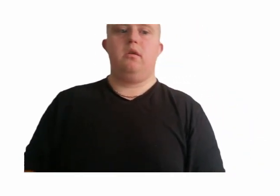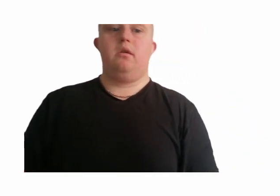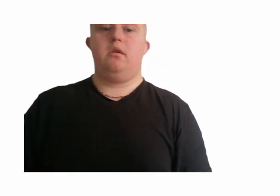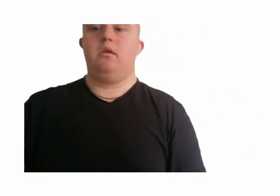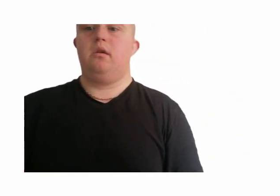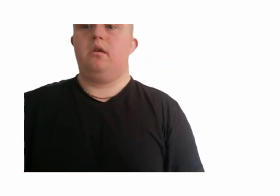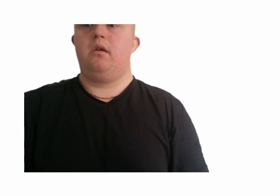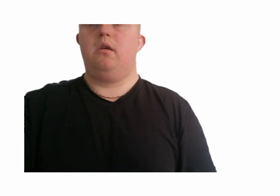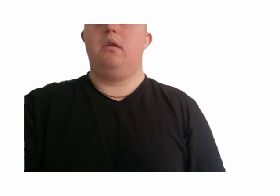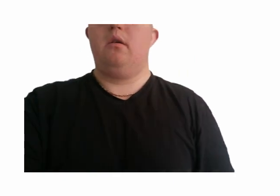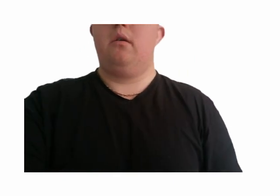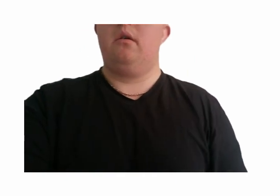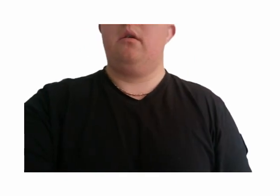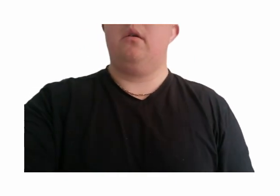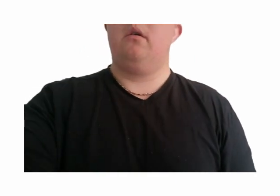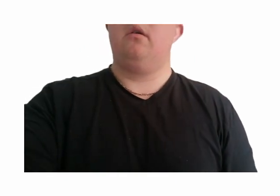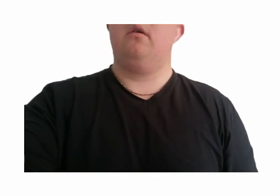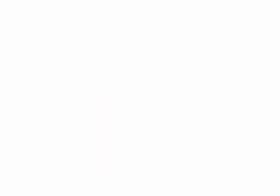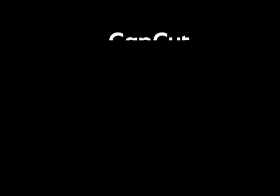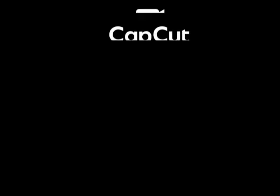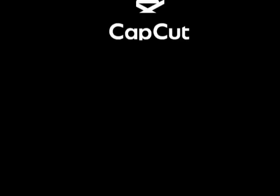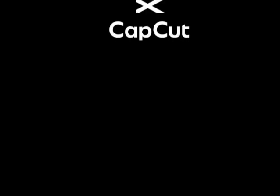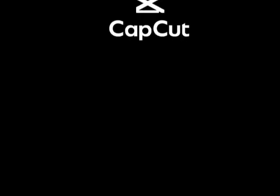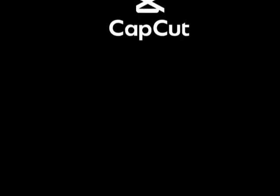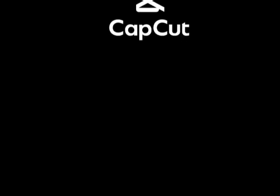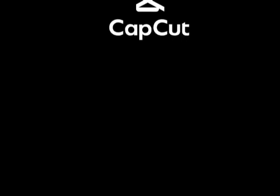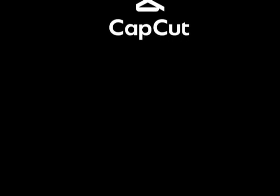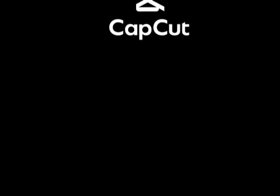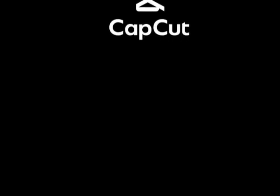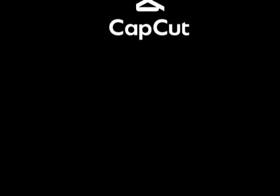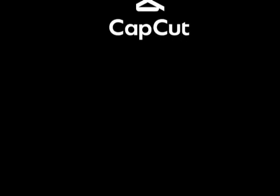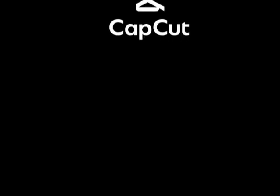Got that pain in the I pain in the road I got that pain in the road You